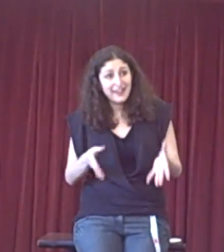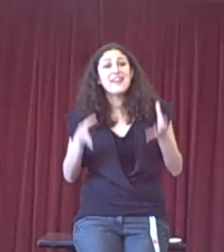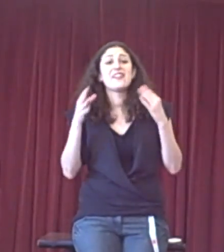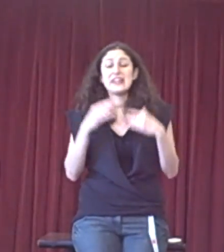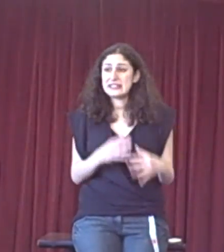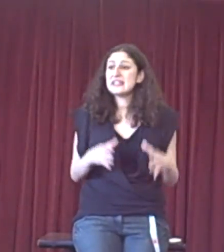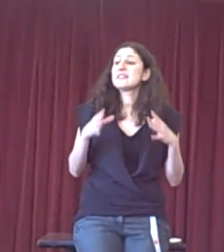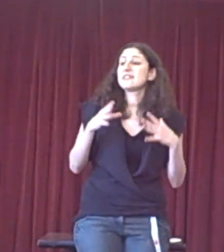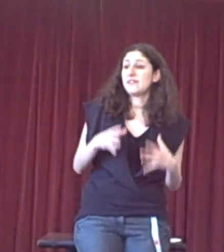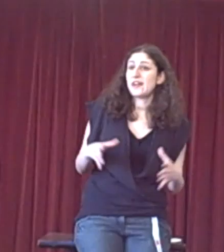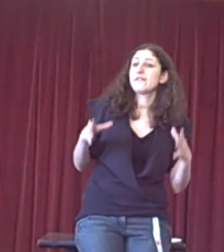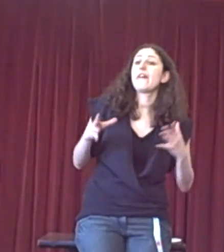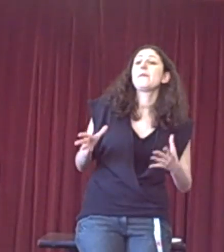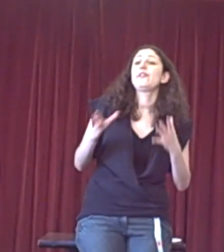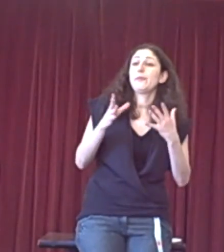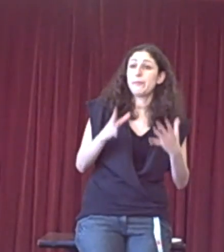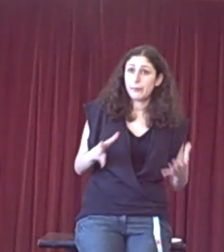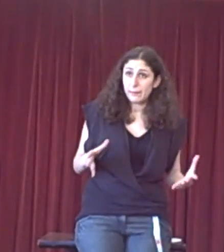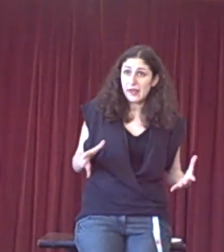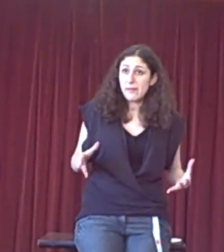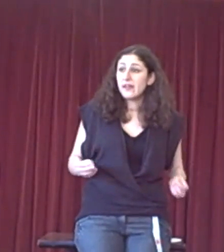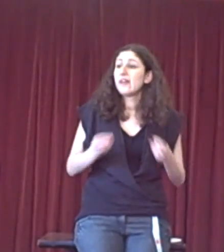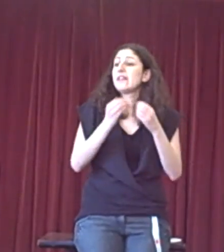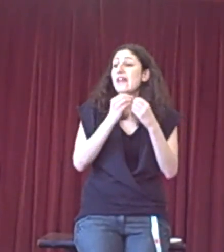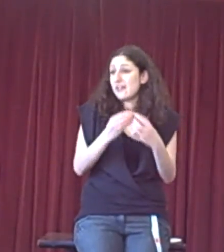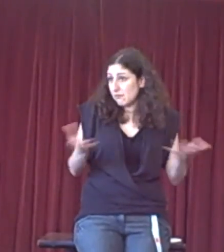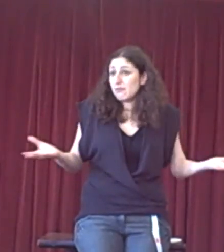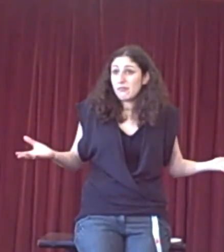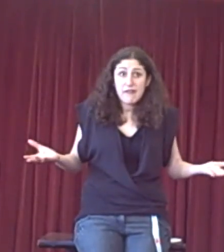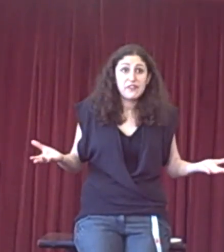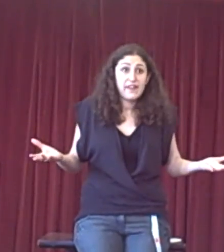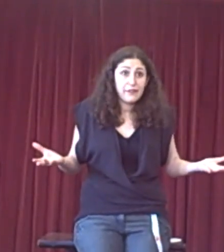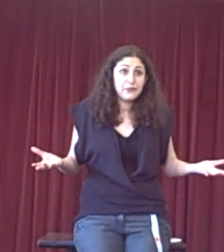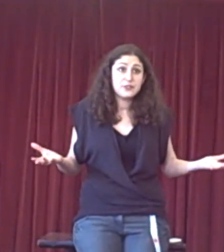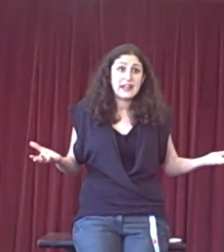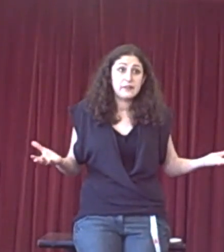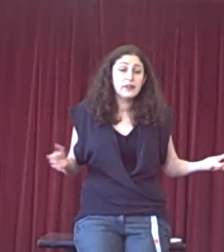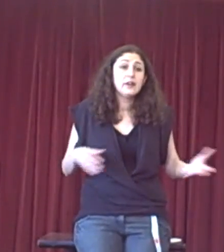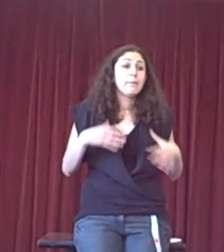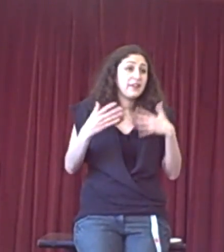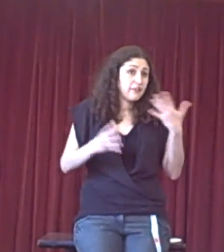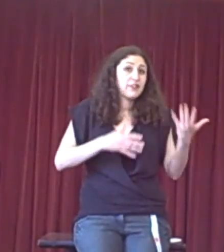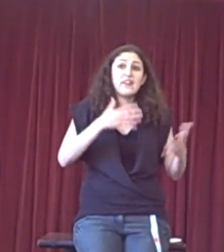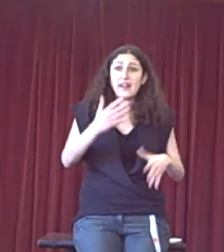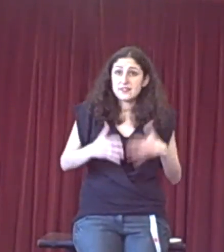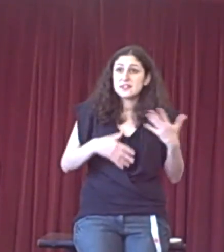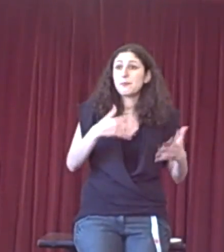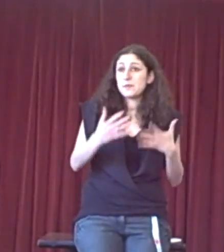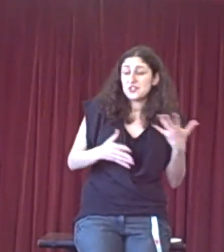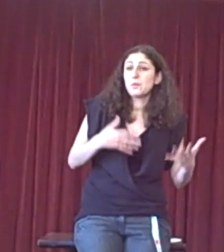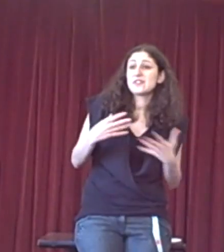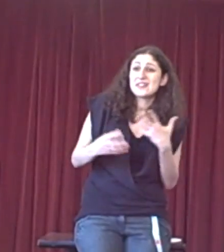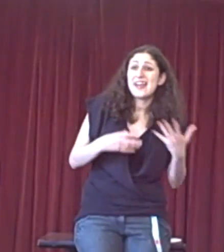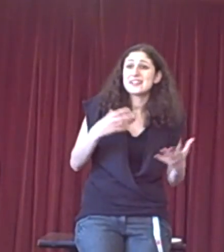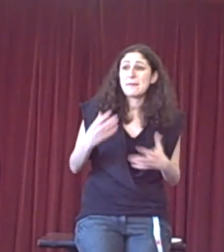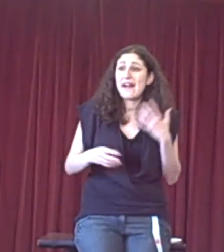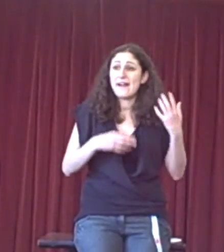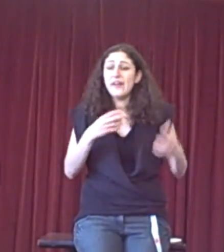the existence of an environmental problem, then everything else falls down. Because everything else the proposition wants to say is about how